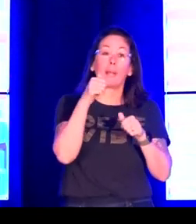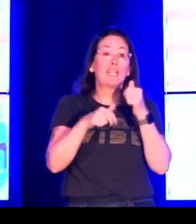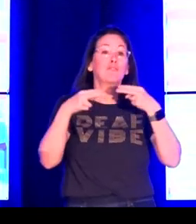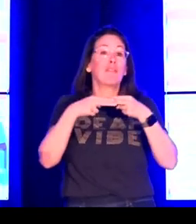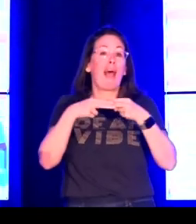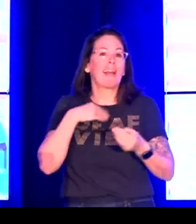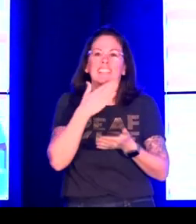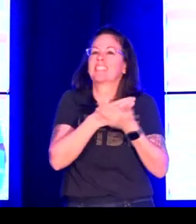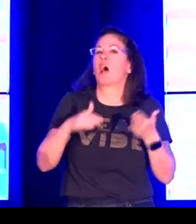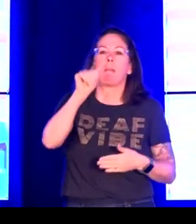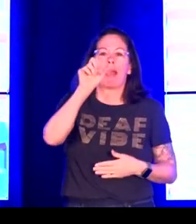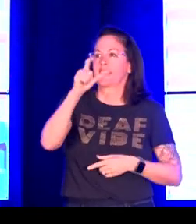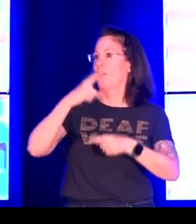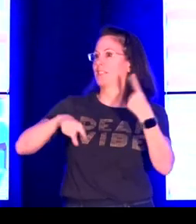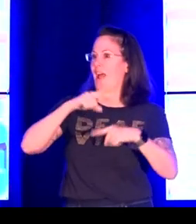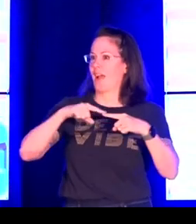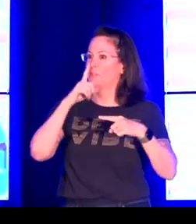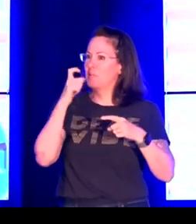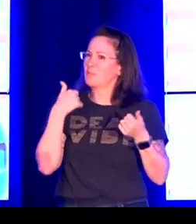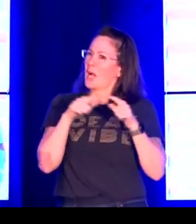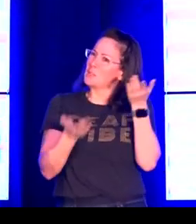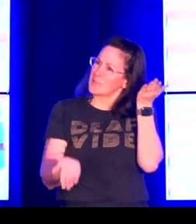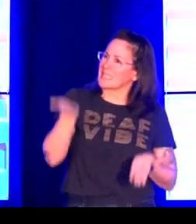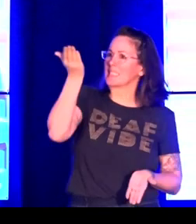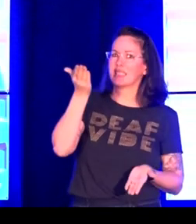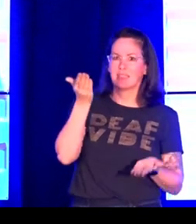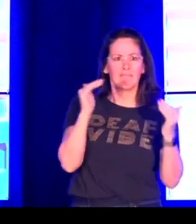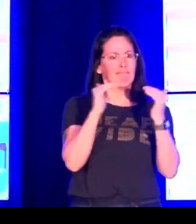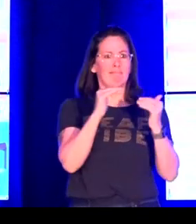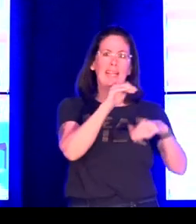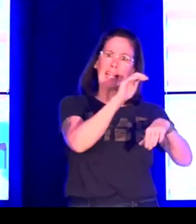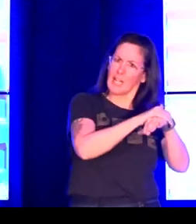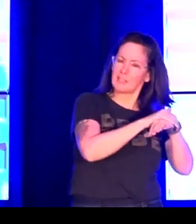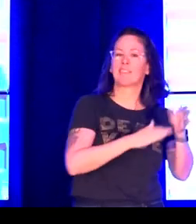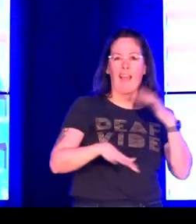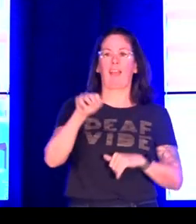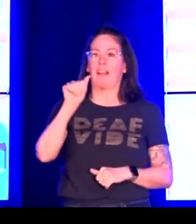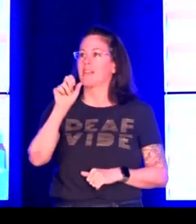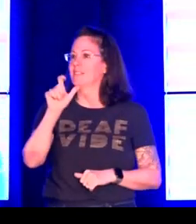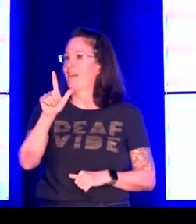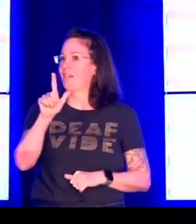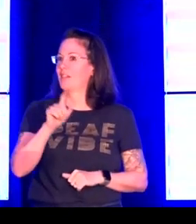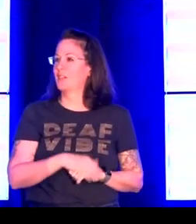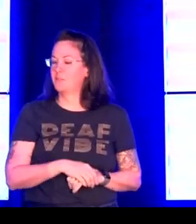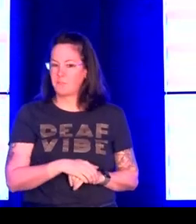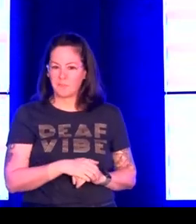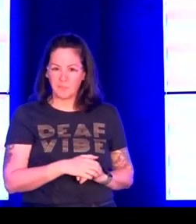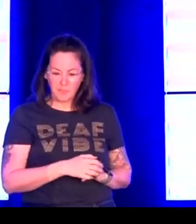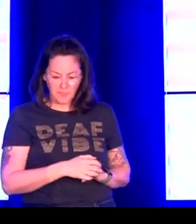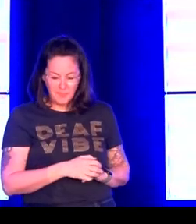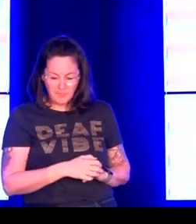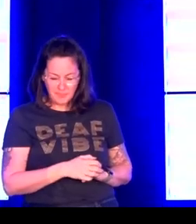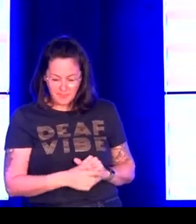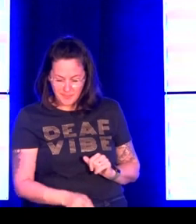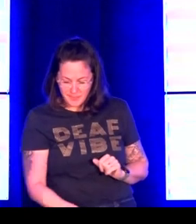using community, it's often a fight to get recognized because English is so dominant. And we